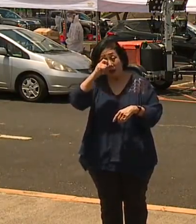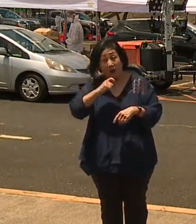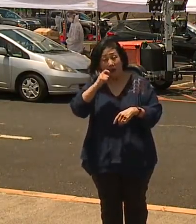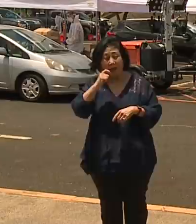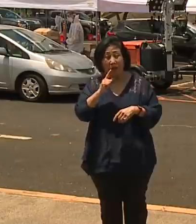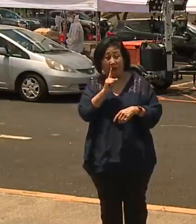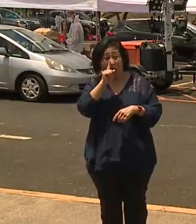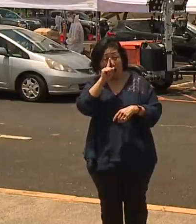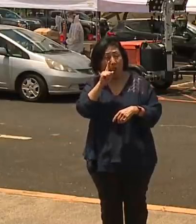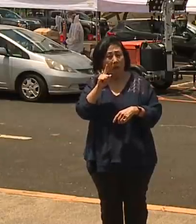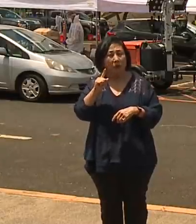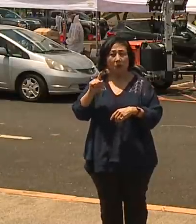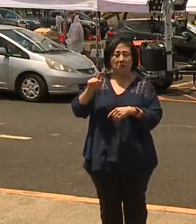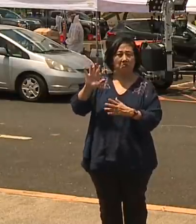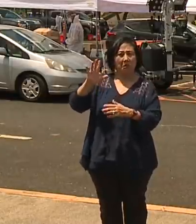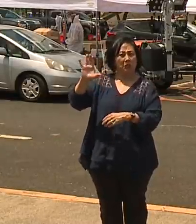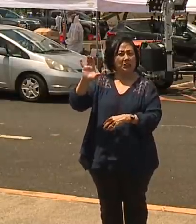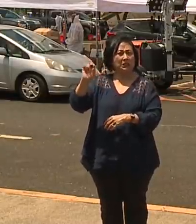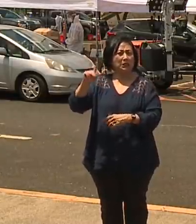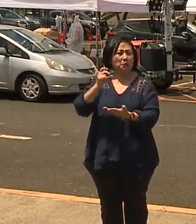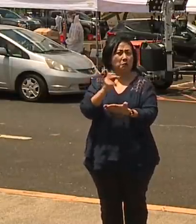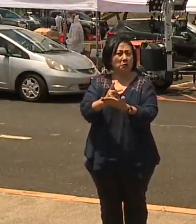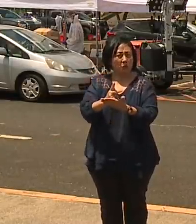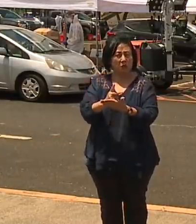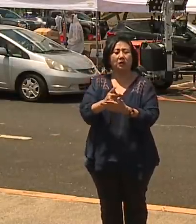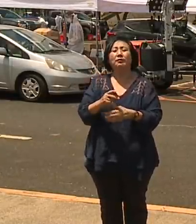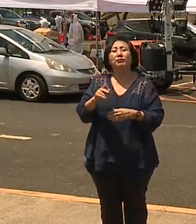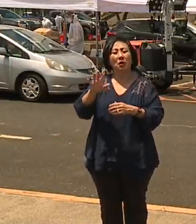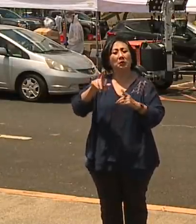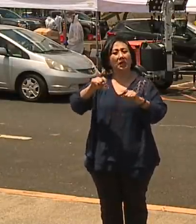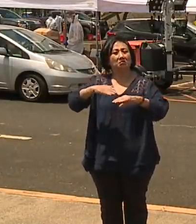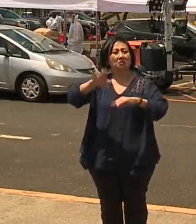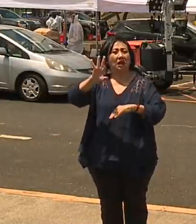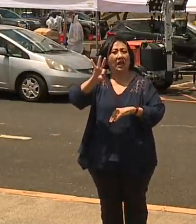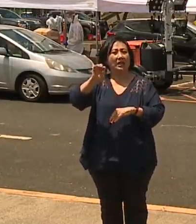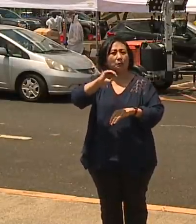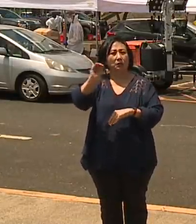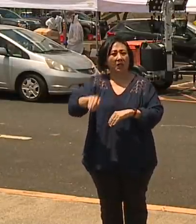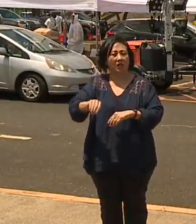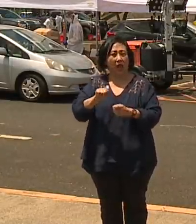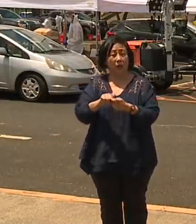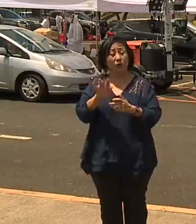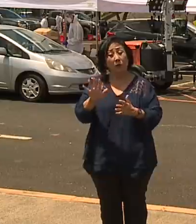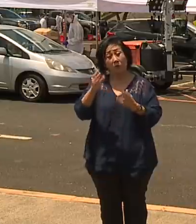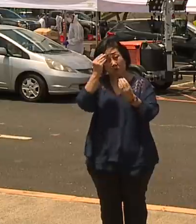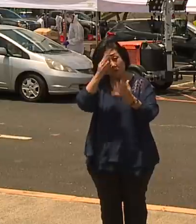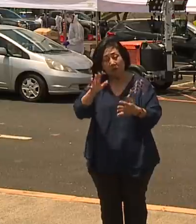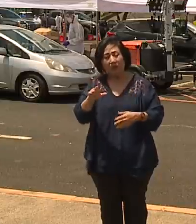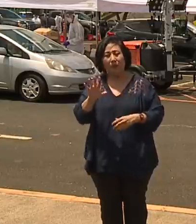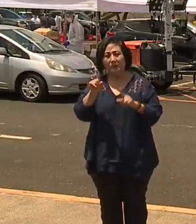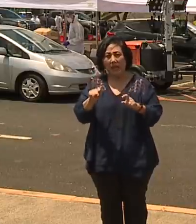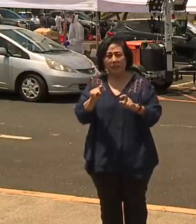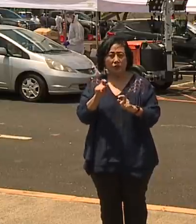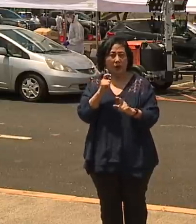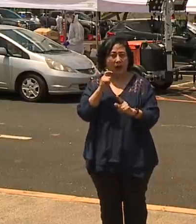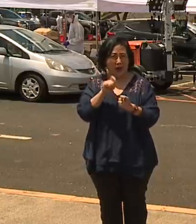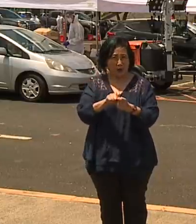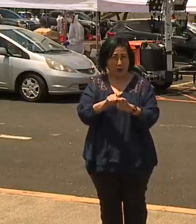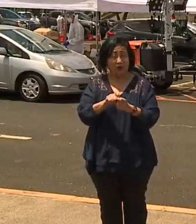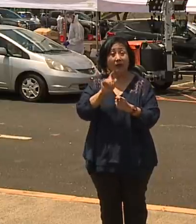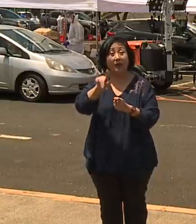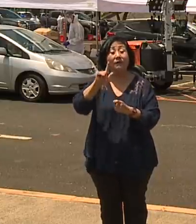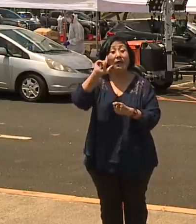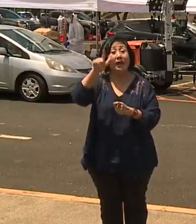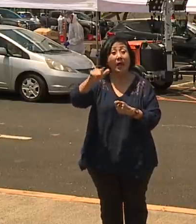CDC. And so we want people to understand these tests are highly accurate. But if you get a positive test